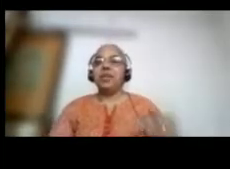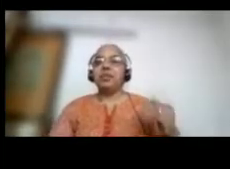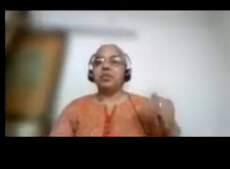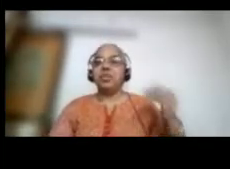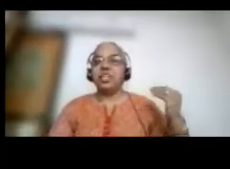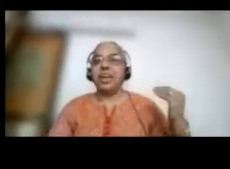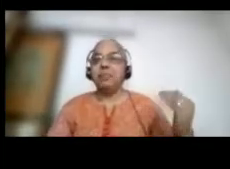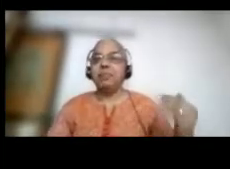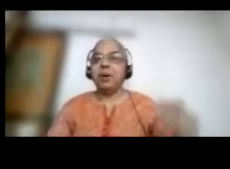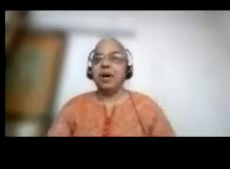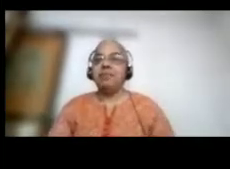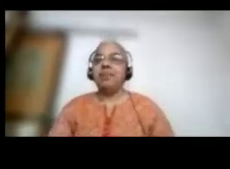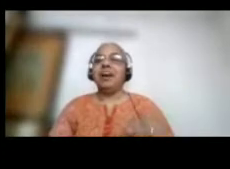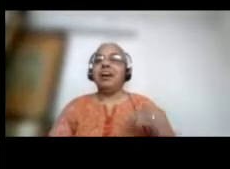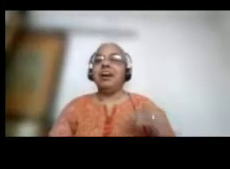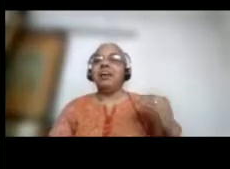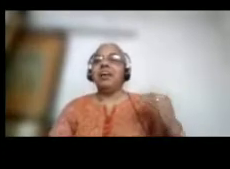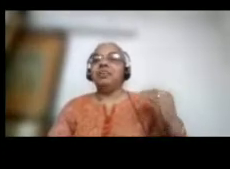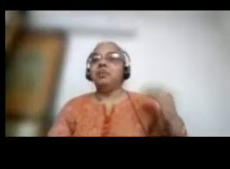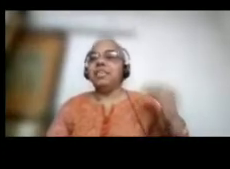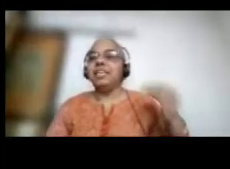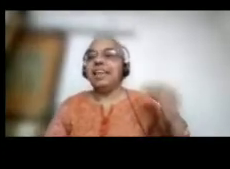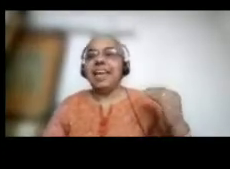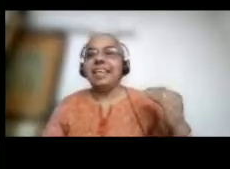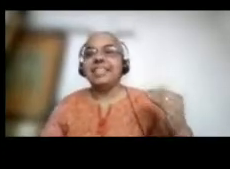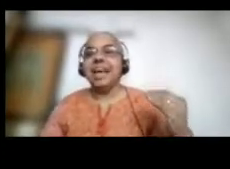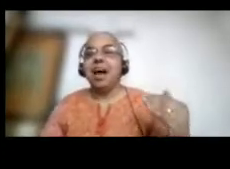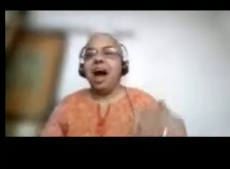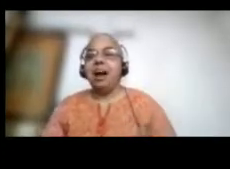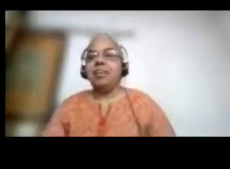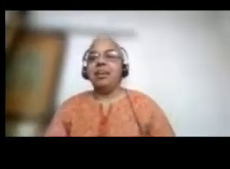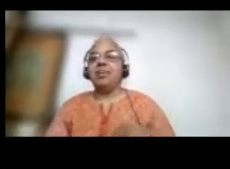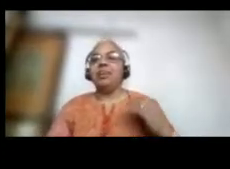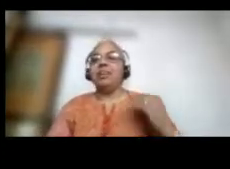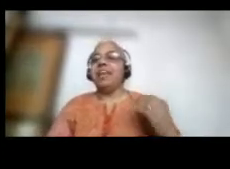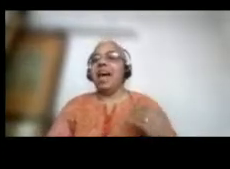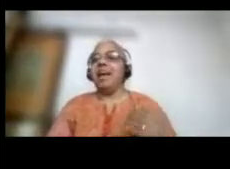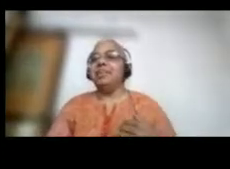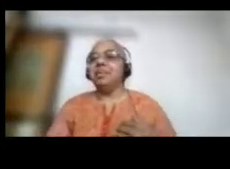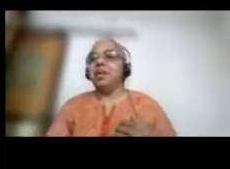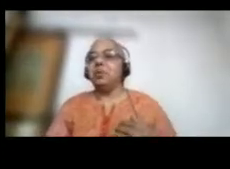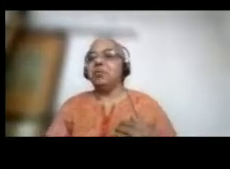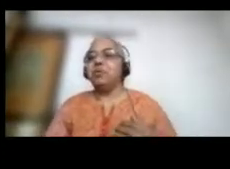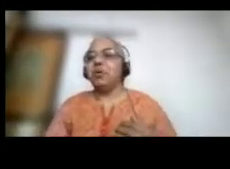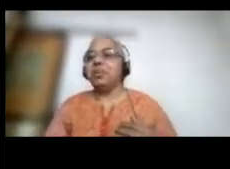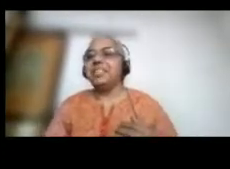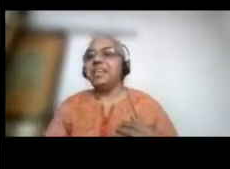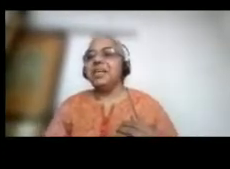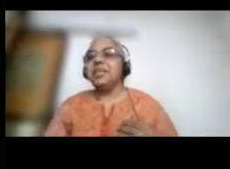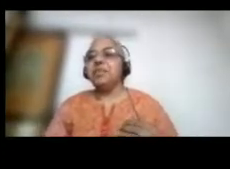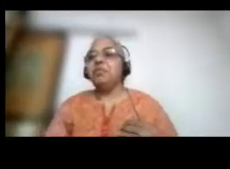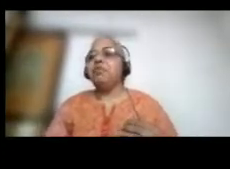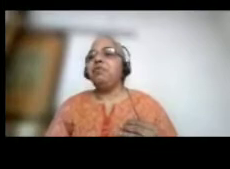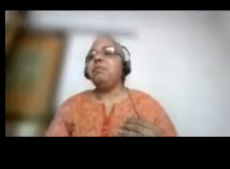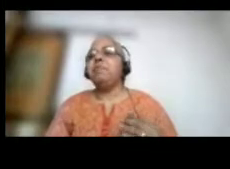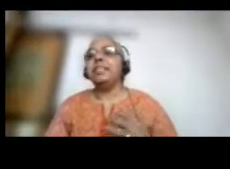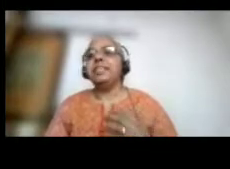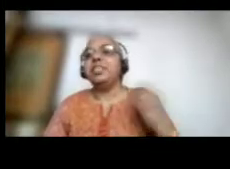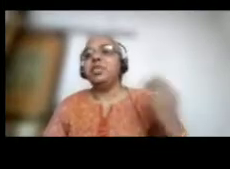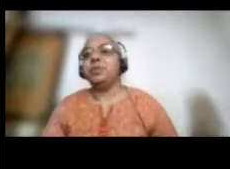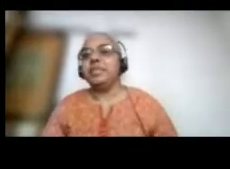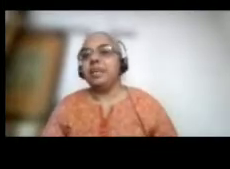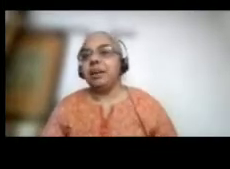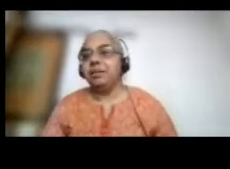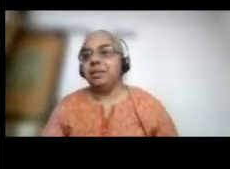Kanjur Metro Shed, Pawai Vihar, Tulsi Lakes, RA Colony, and the Yehur Forest. So, we feel